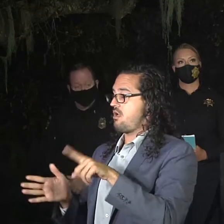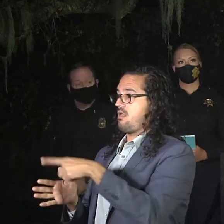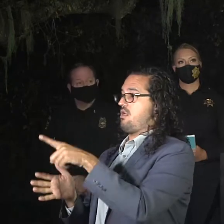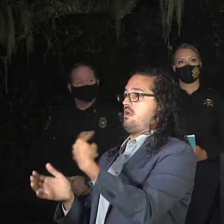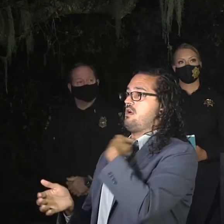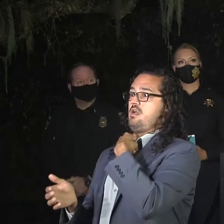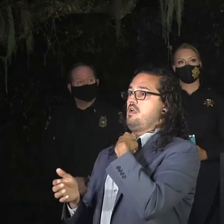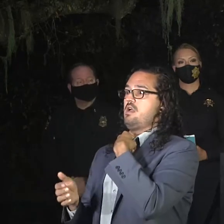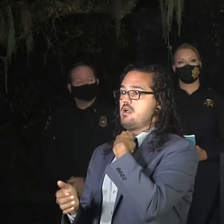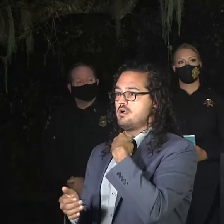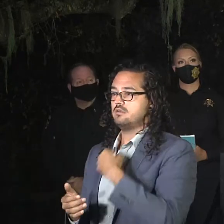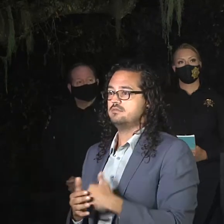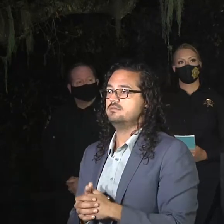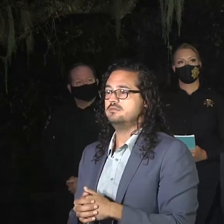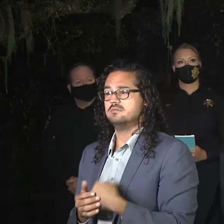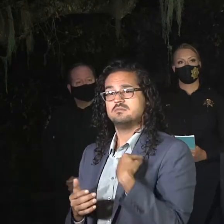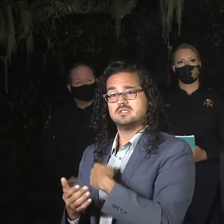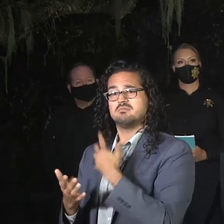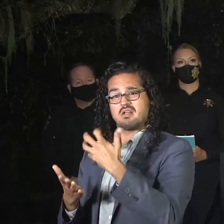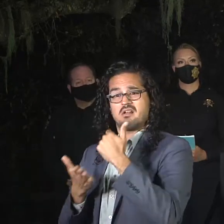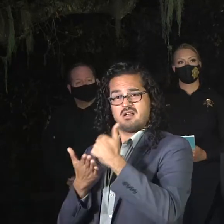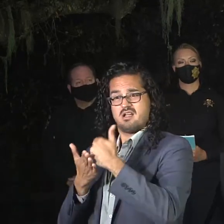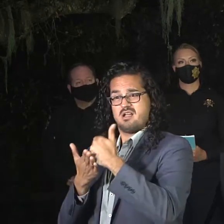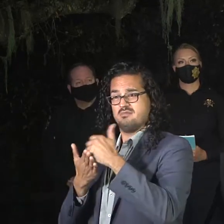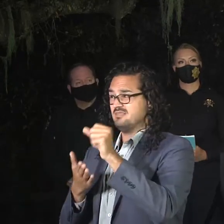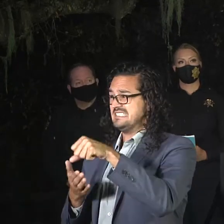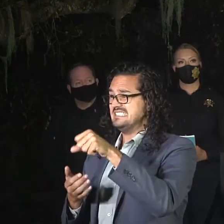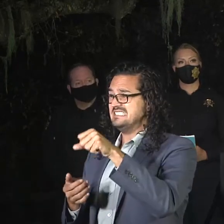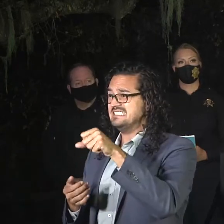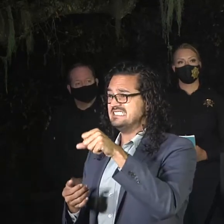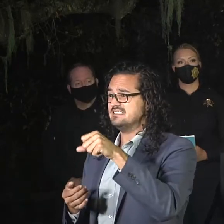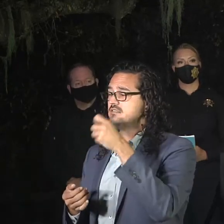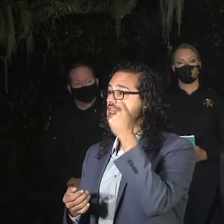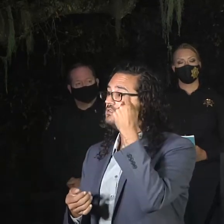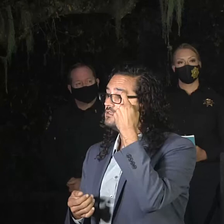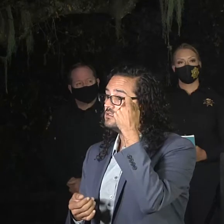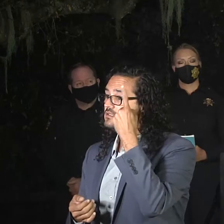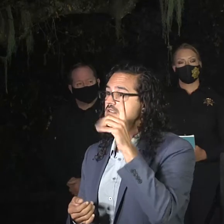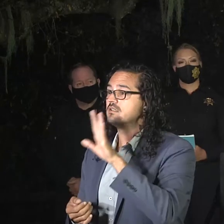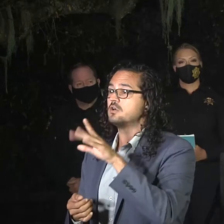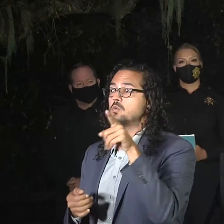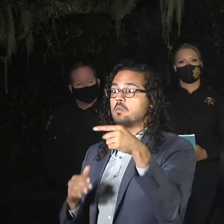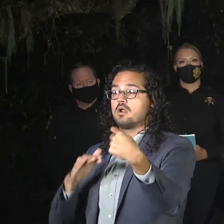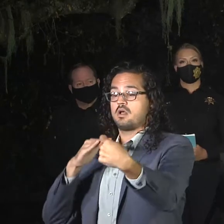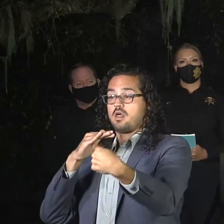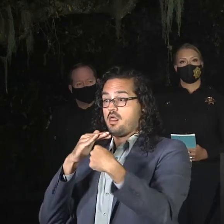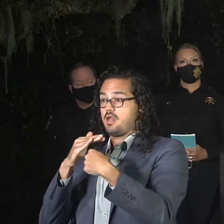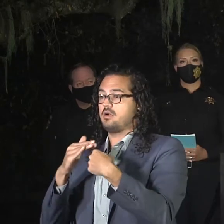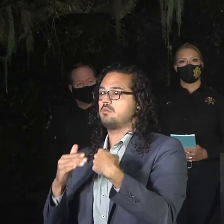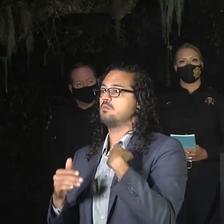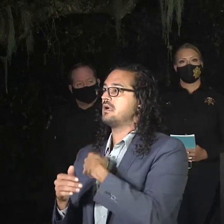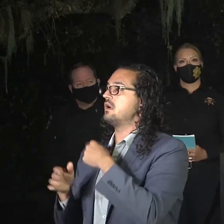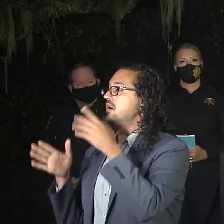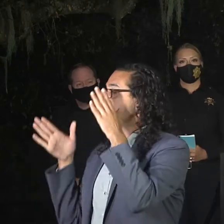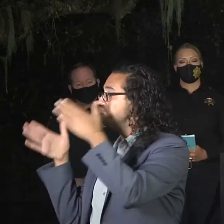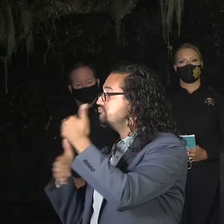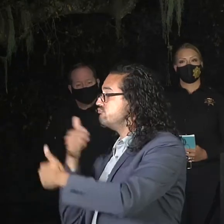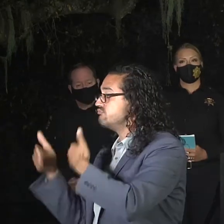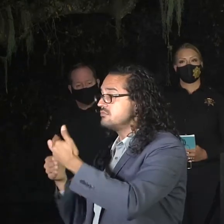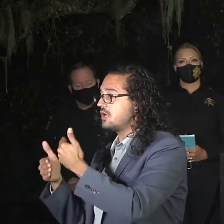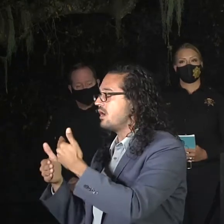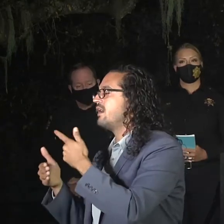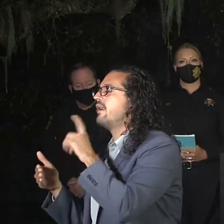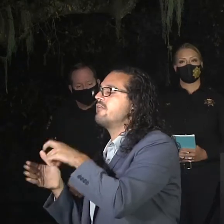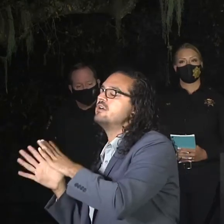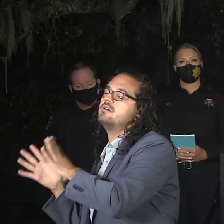to help you. But what it what it does is it divides our resources in the sense that, you know, we're we're going to, you know, we're going to send people to to find